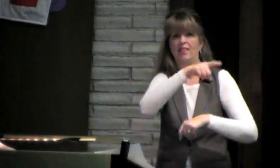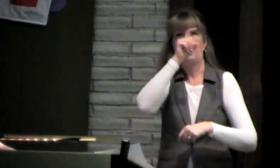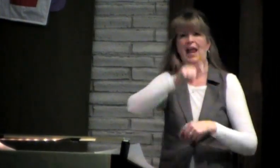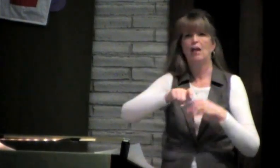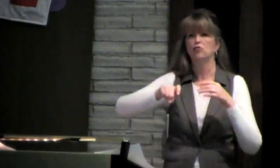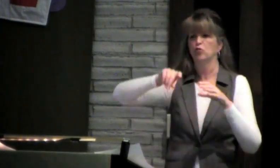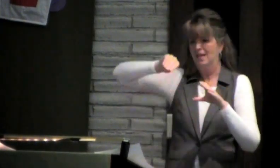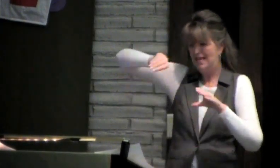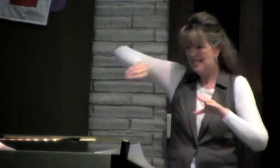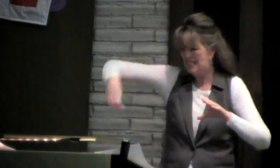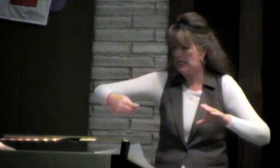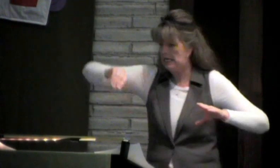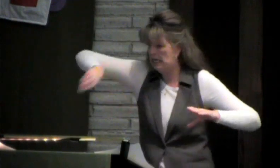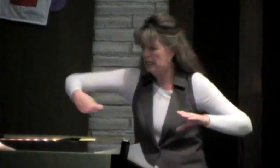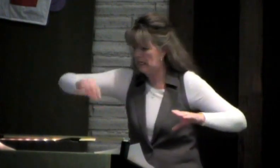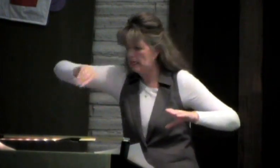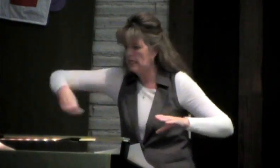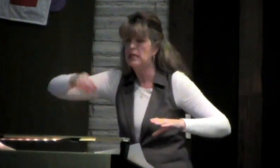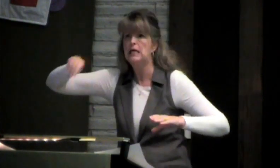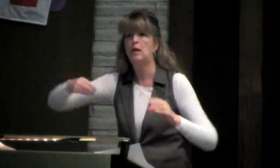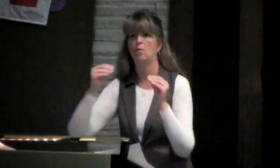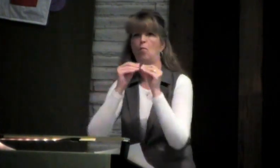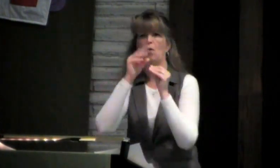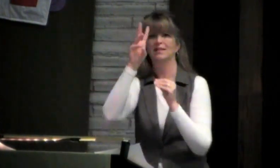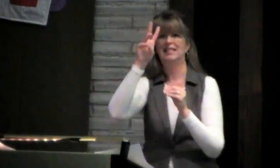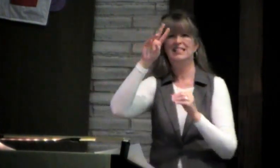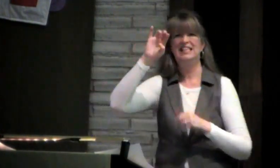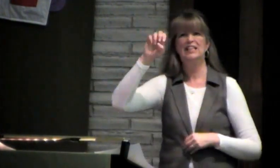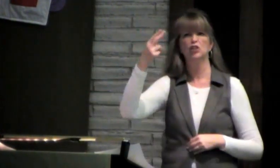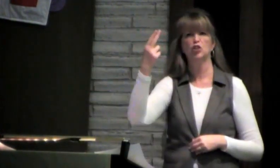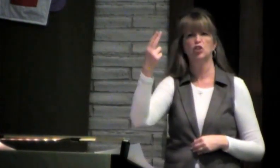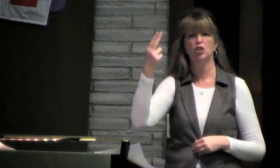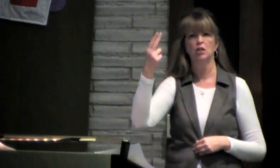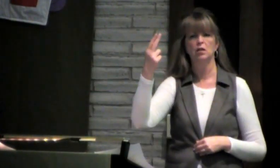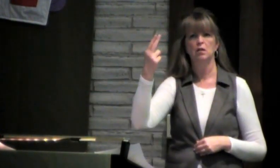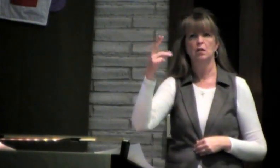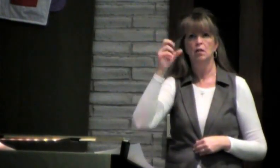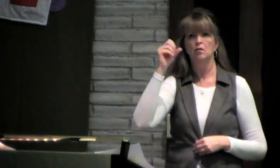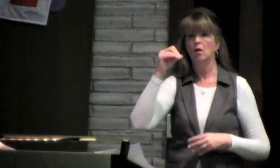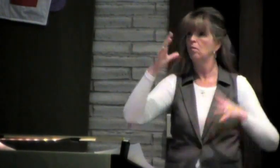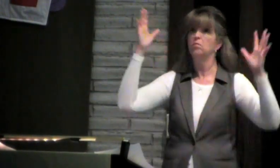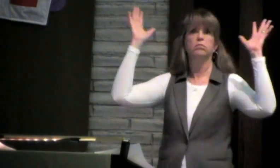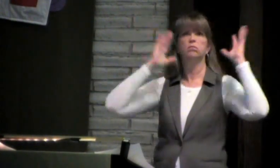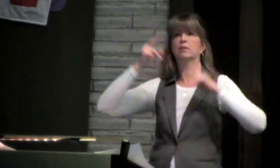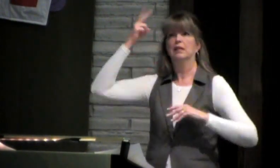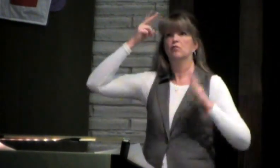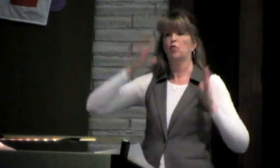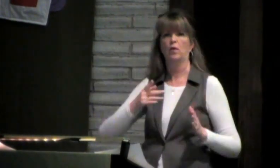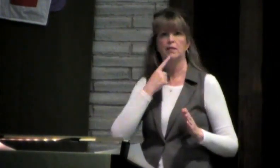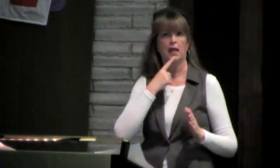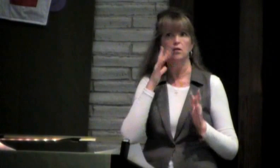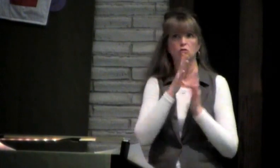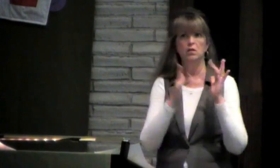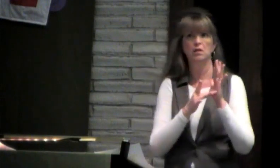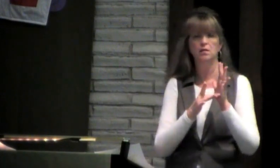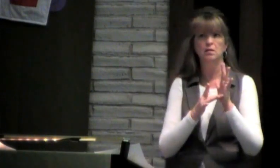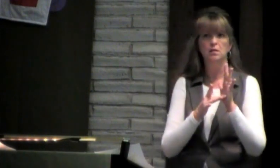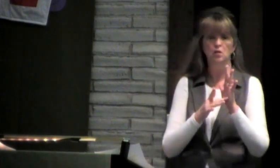was of Jesus's, they had to dig out six inches more. So,